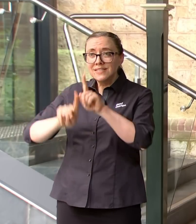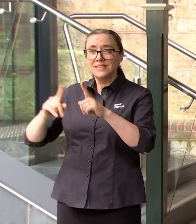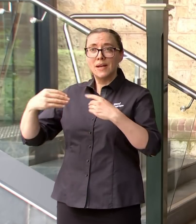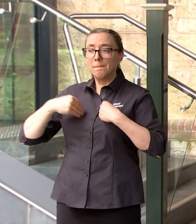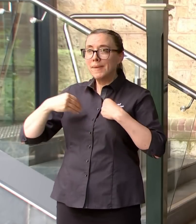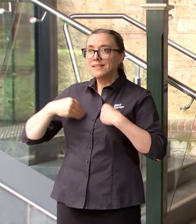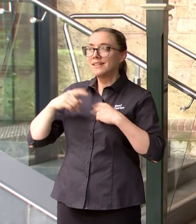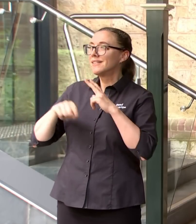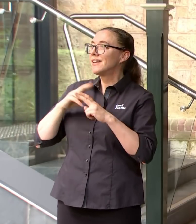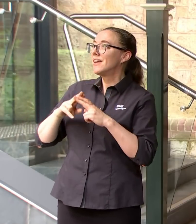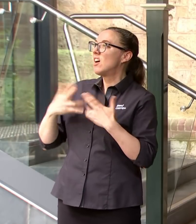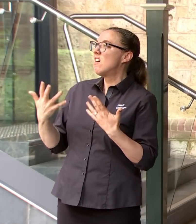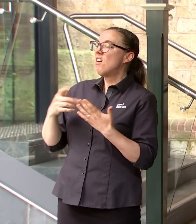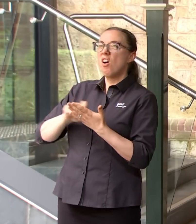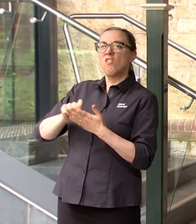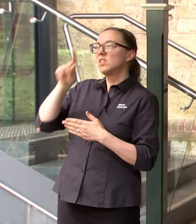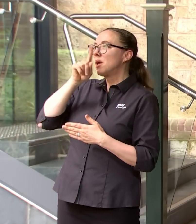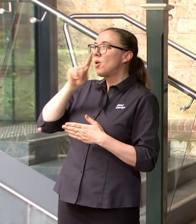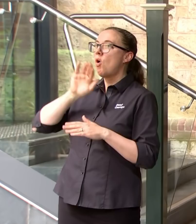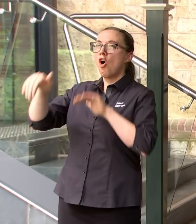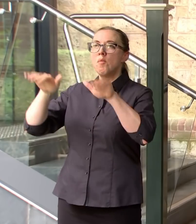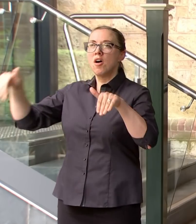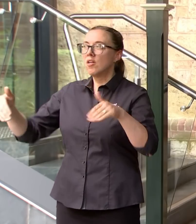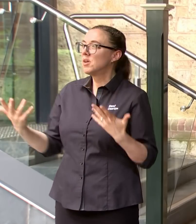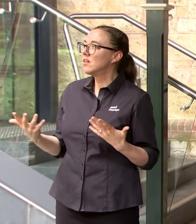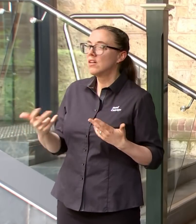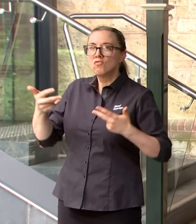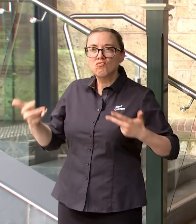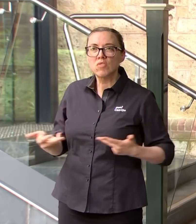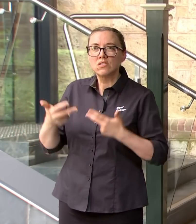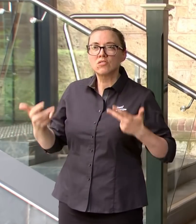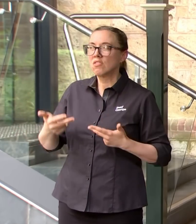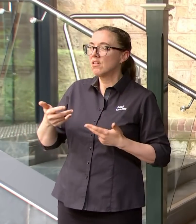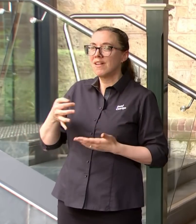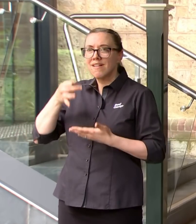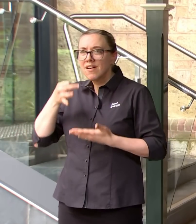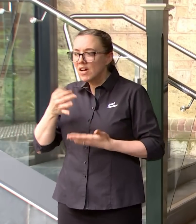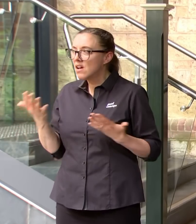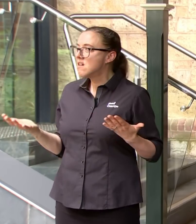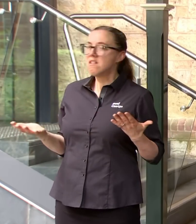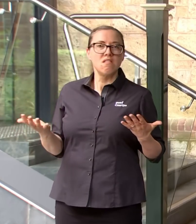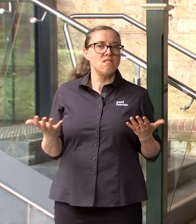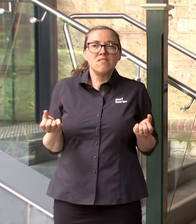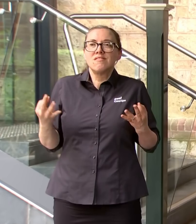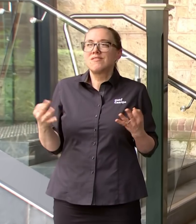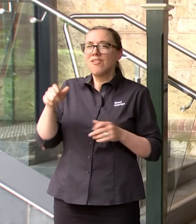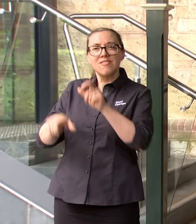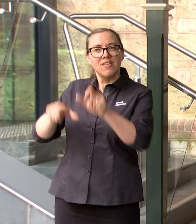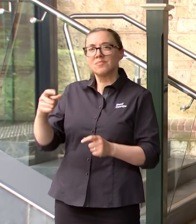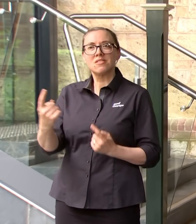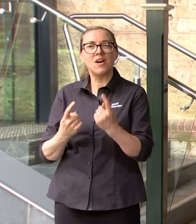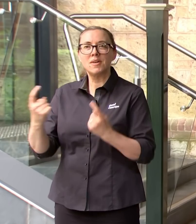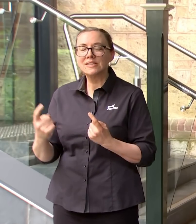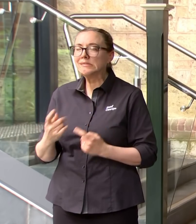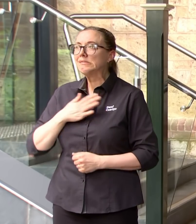ask people to work from home and so we are asking people to be mindful of those CBD businesses and if they can support them in other ways we would